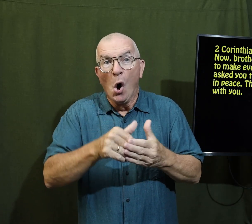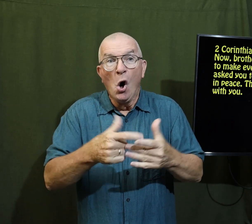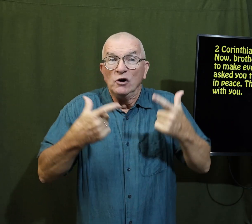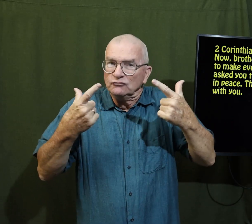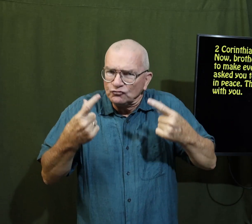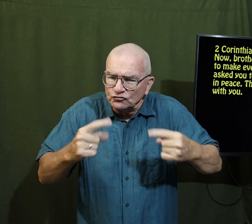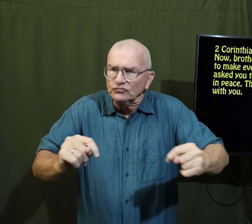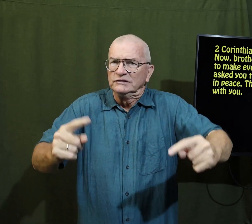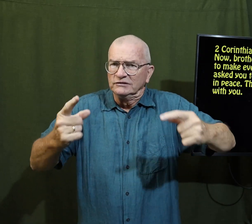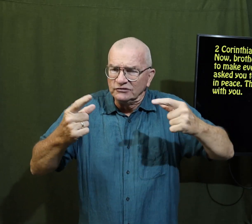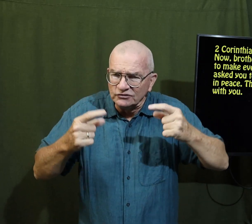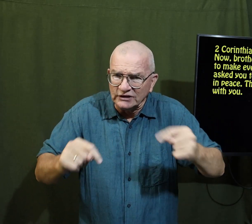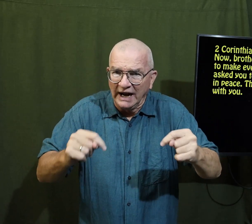all trying